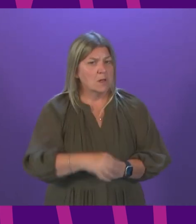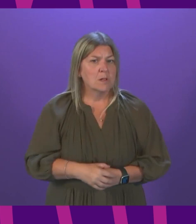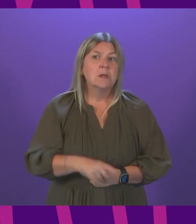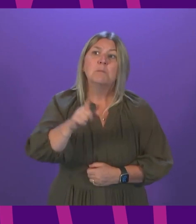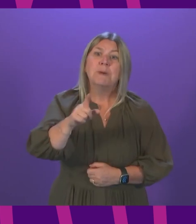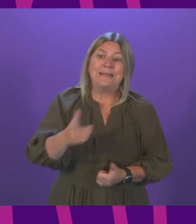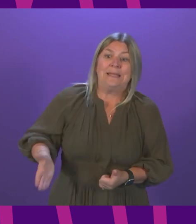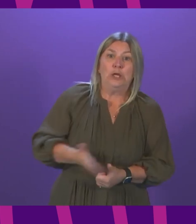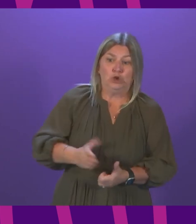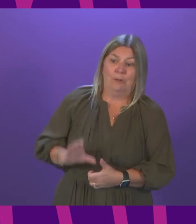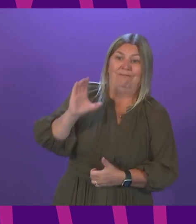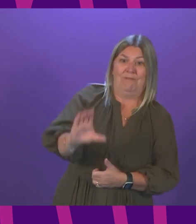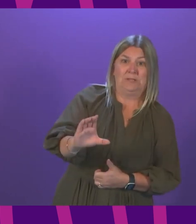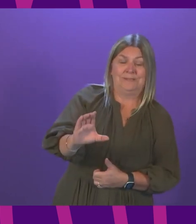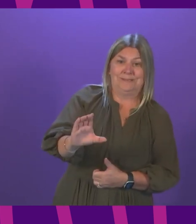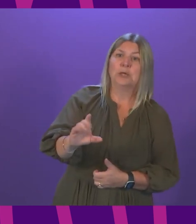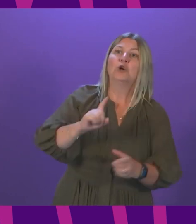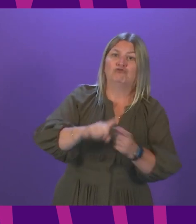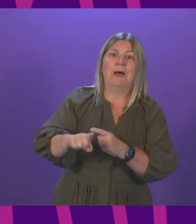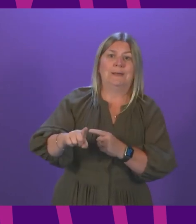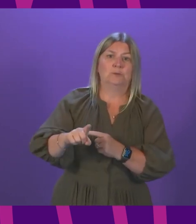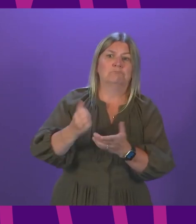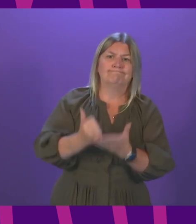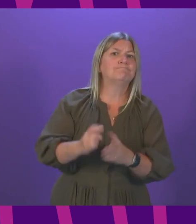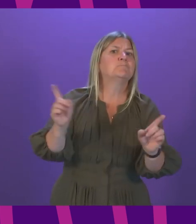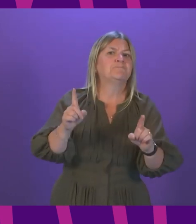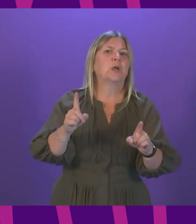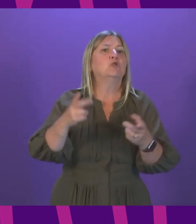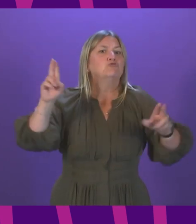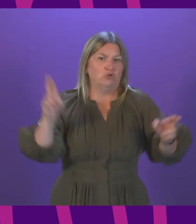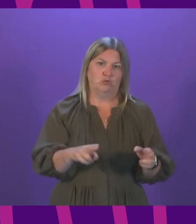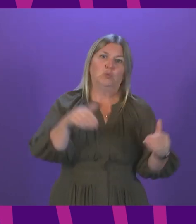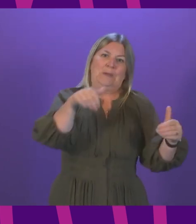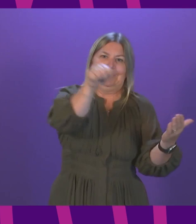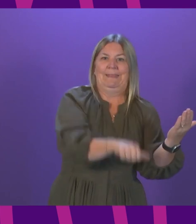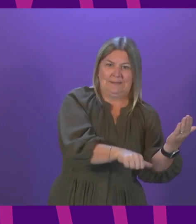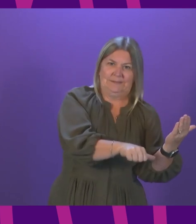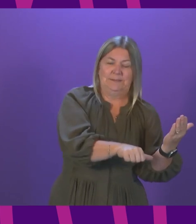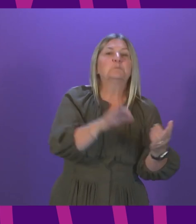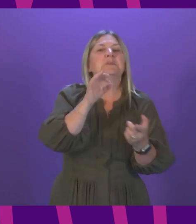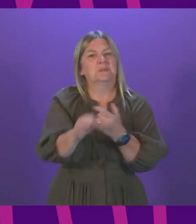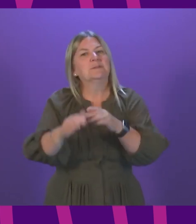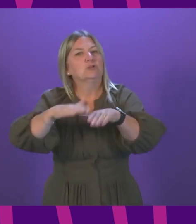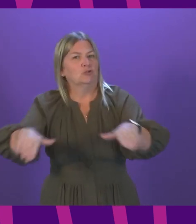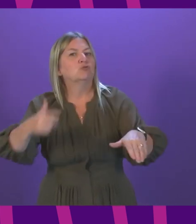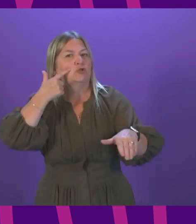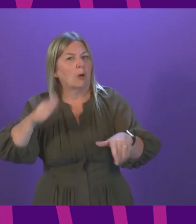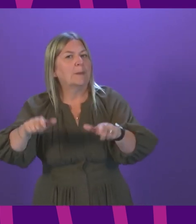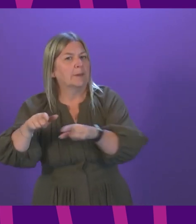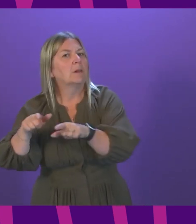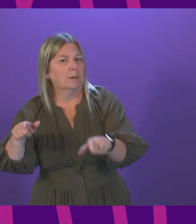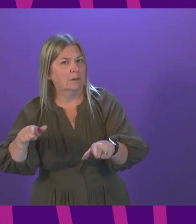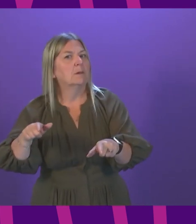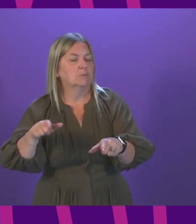that is to clear some of the historic waiting times, particularly for children and adolescents. This is an important strand of work that